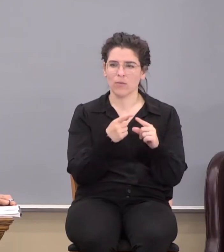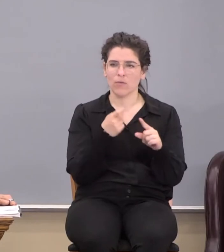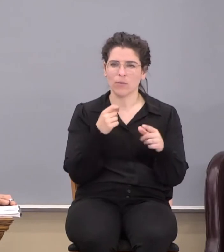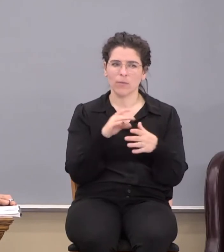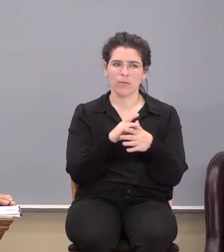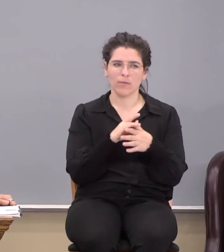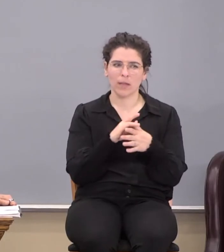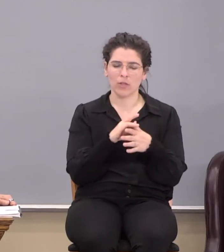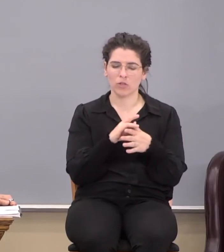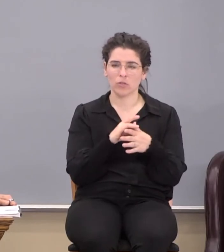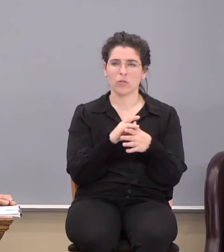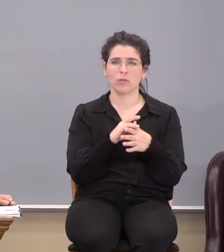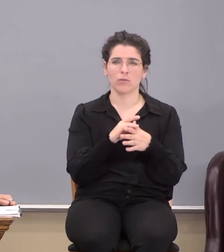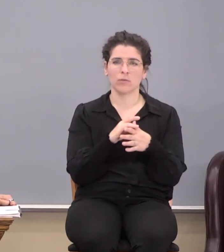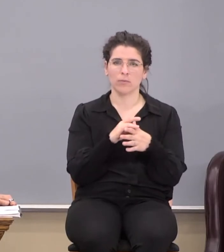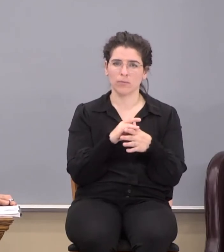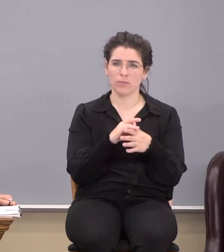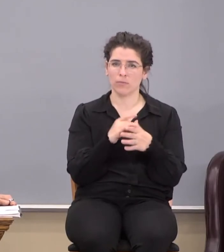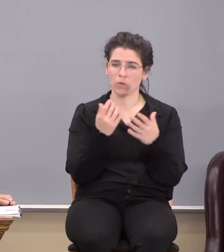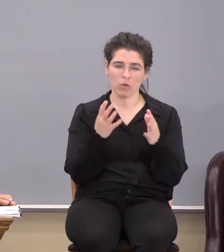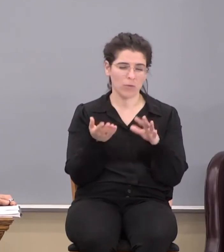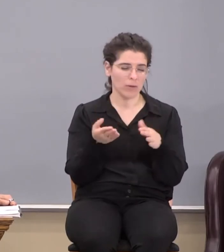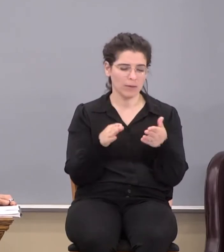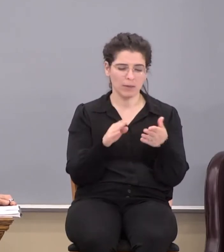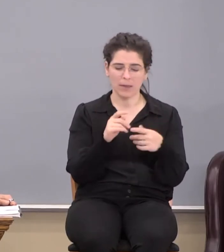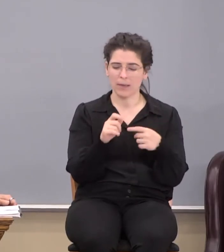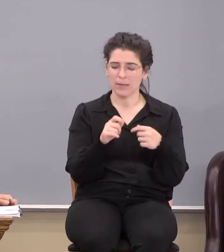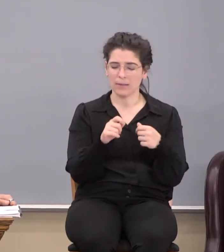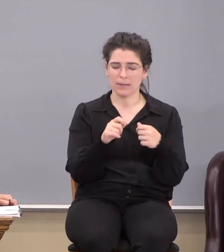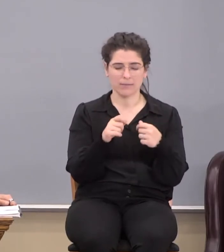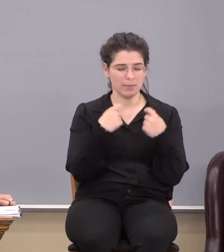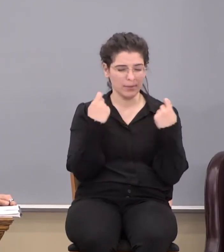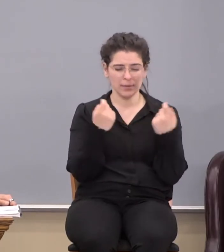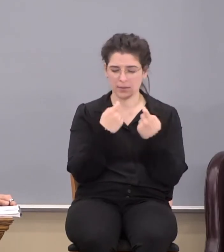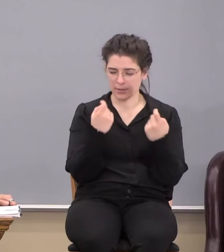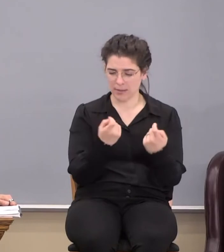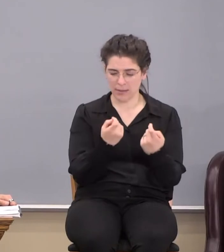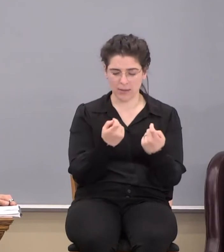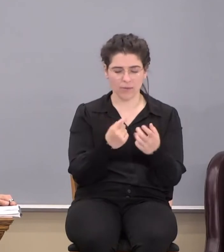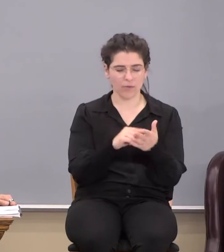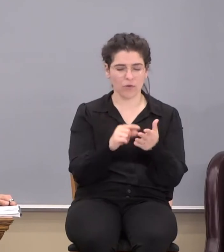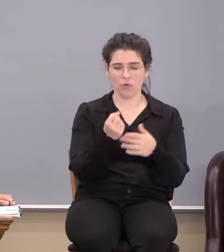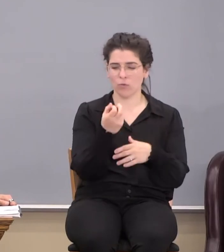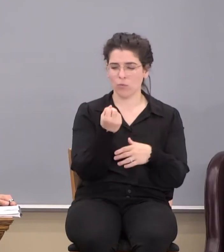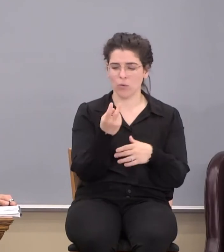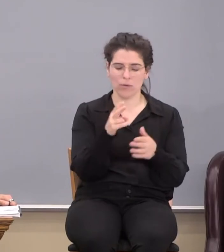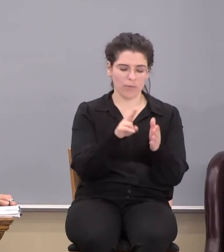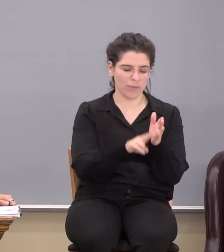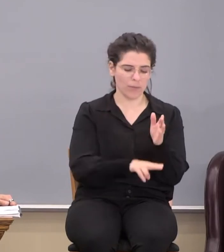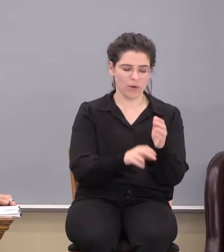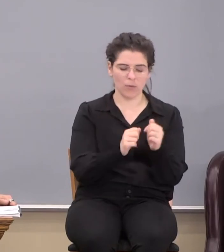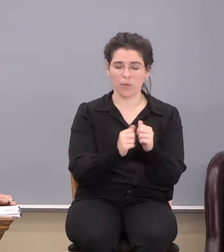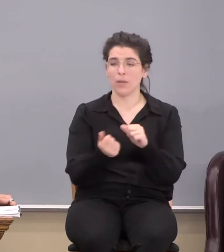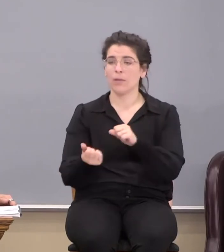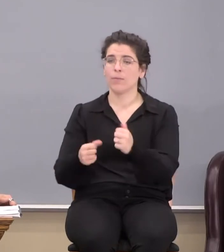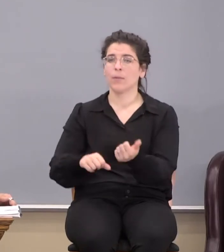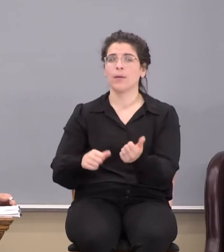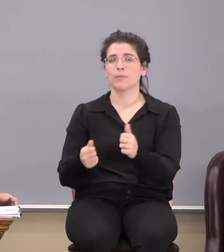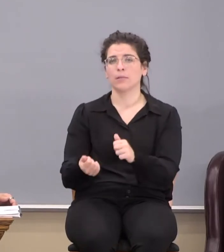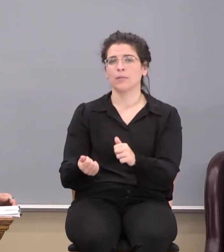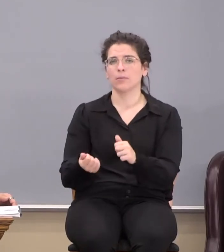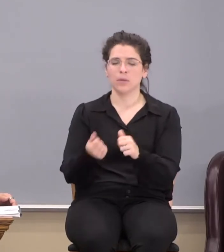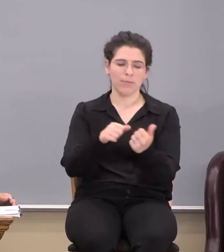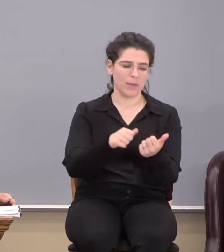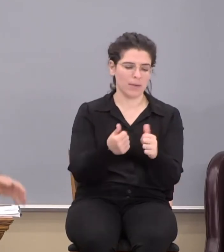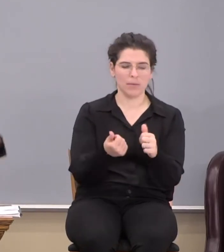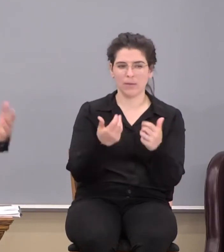flesh. You're already dead to sin. Verse 12, buried with him in baptism. The baptism that